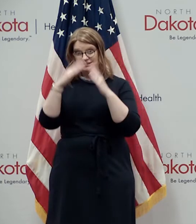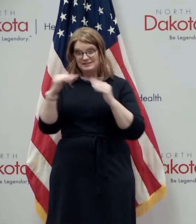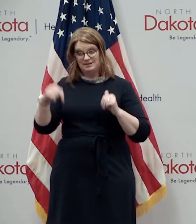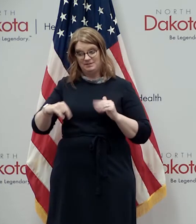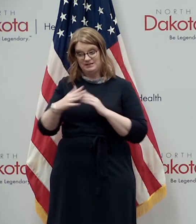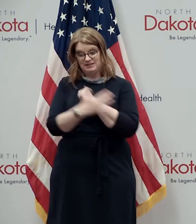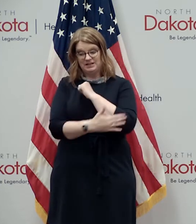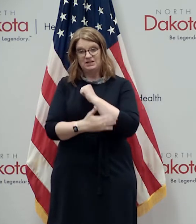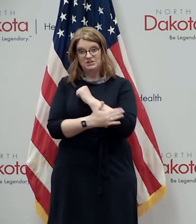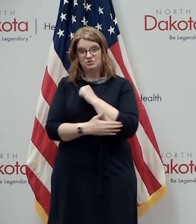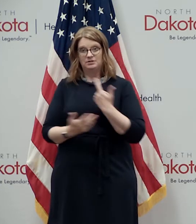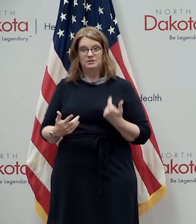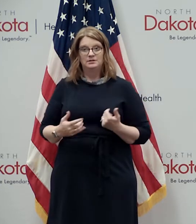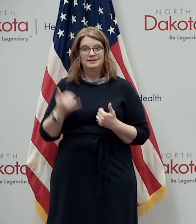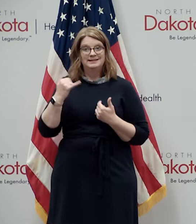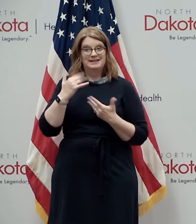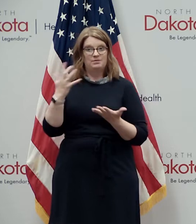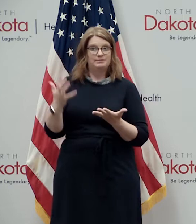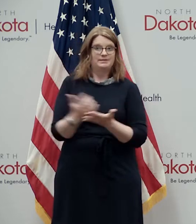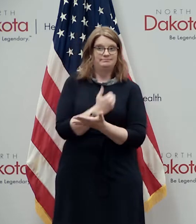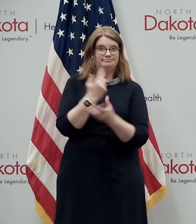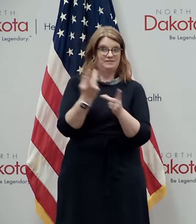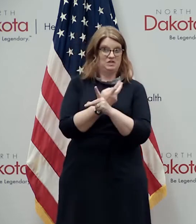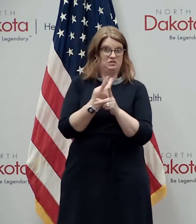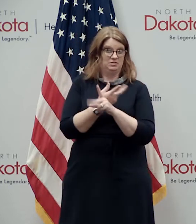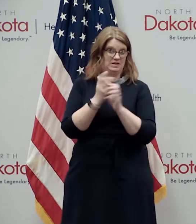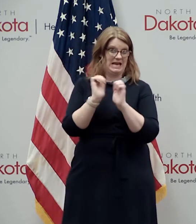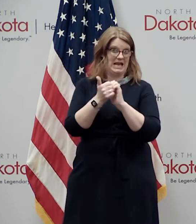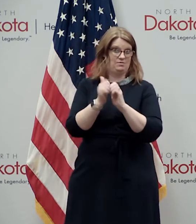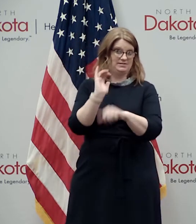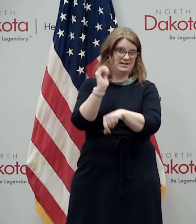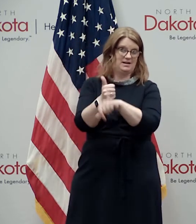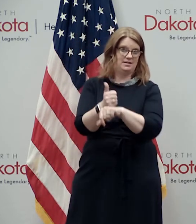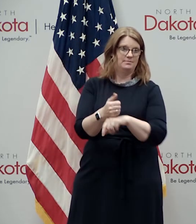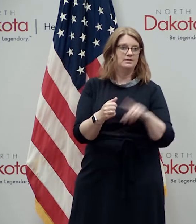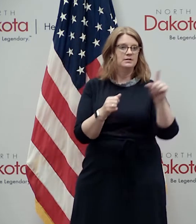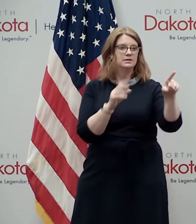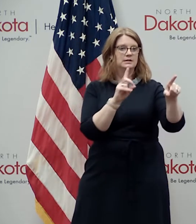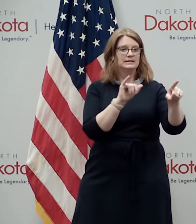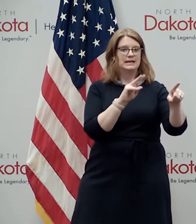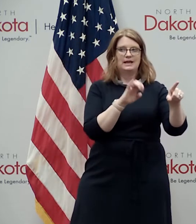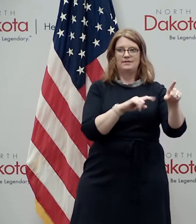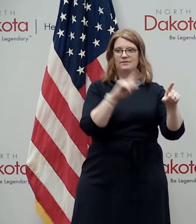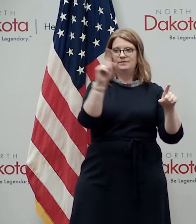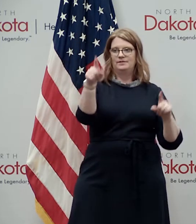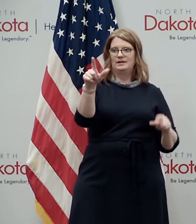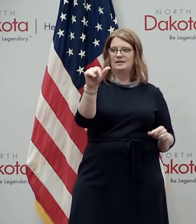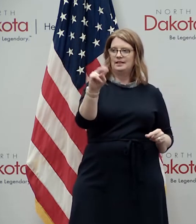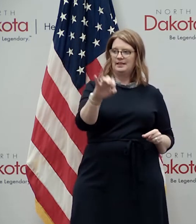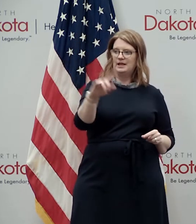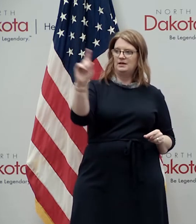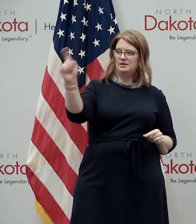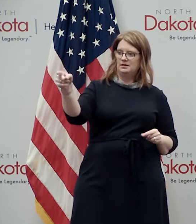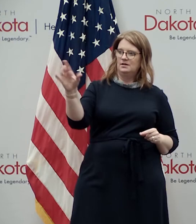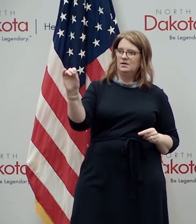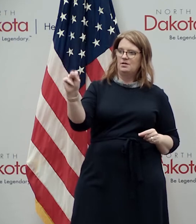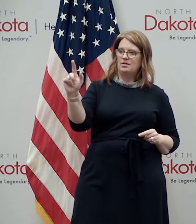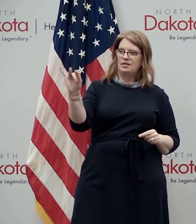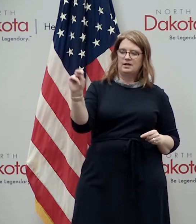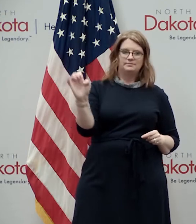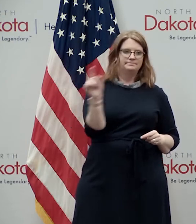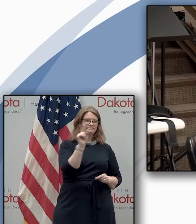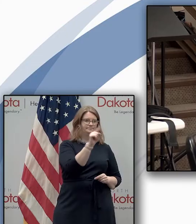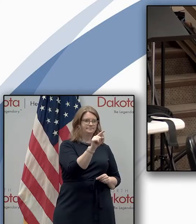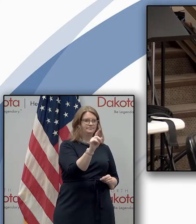country and boy now would be the time to figure out how to get that done okay we're going to dave and then to lane and then to online